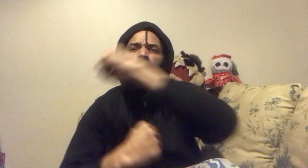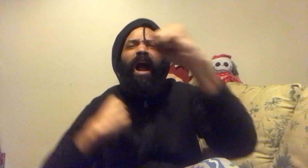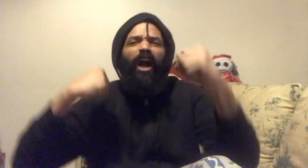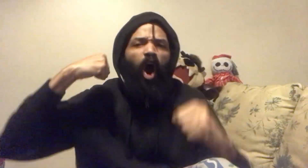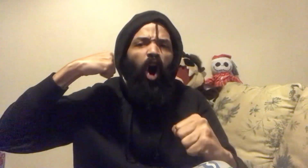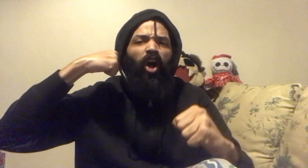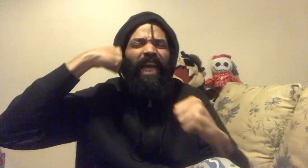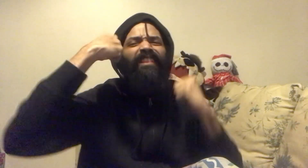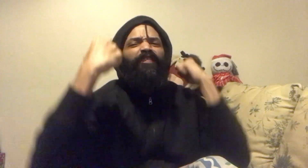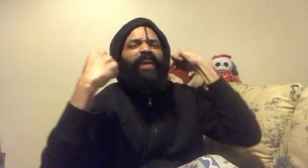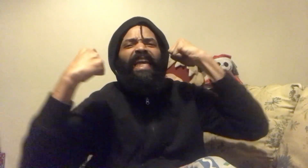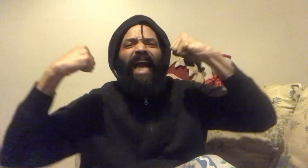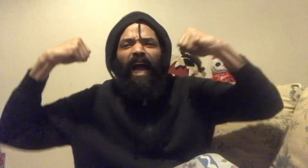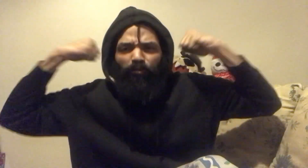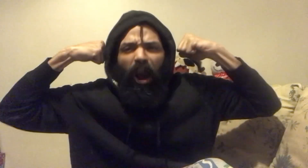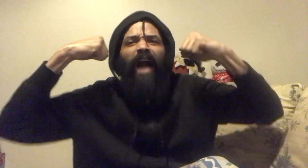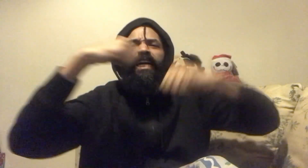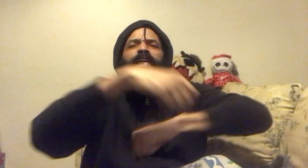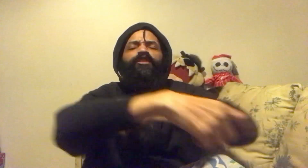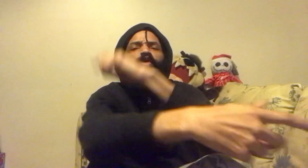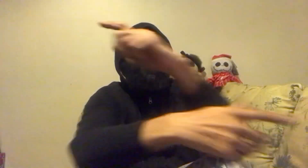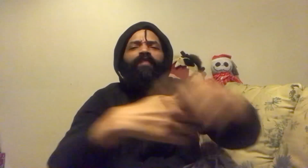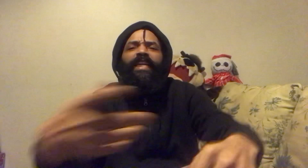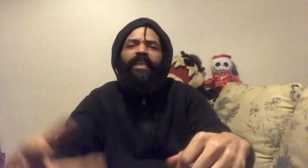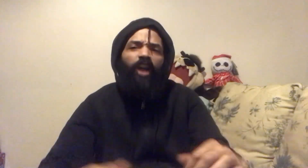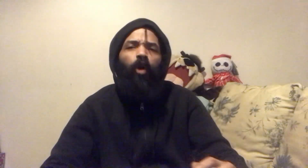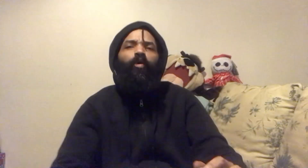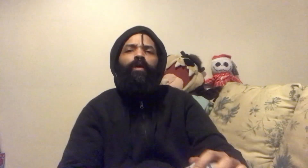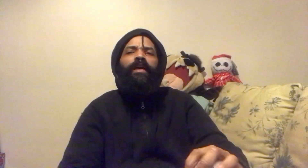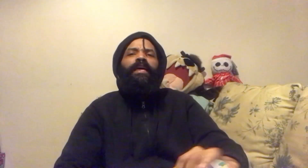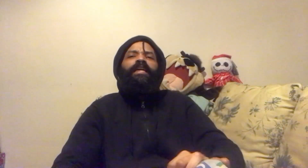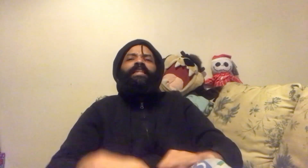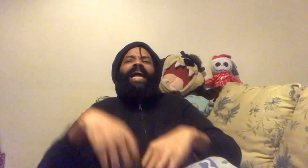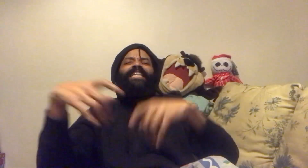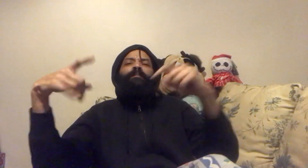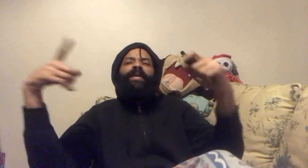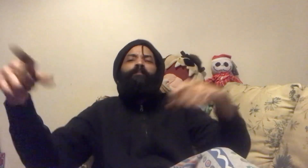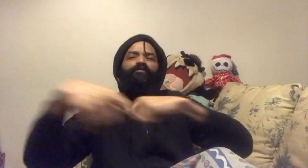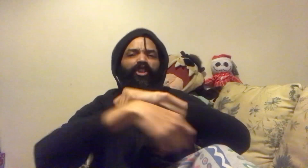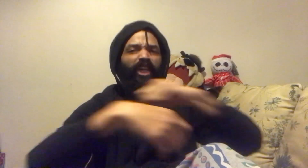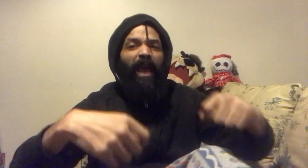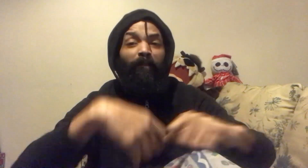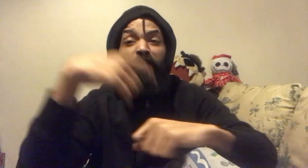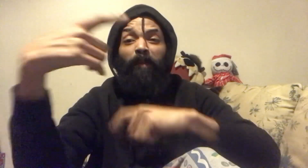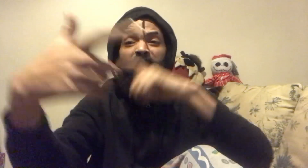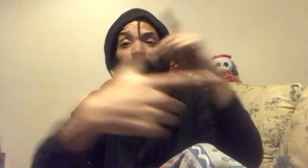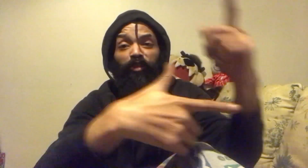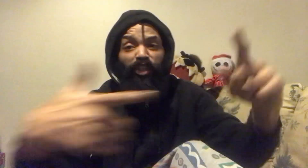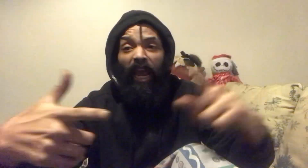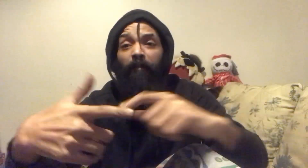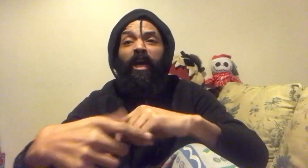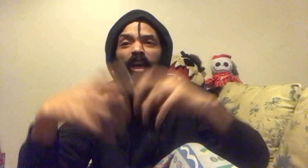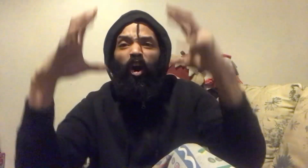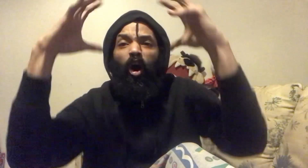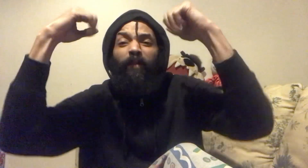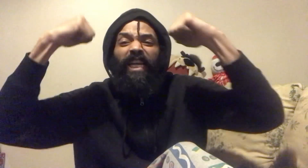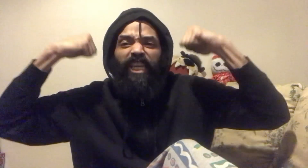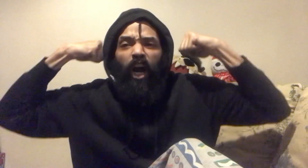rock hard like the thing I rock. You already know. Like the people's champ, I'm the people's champ. Call me the young